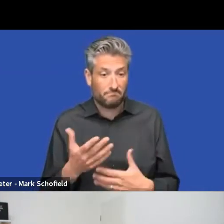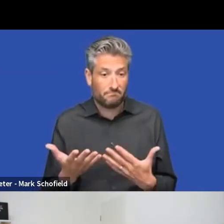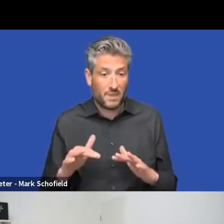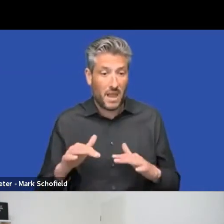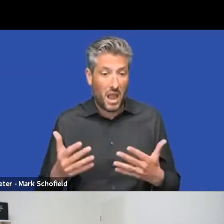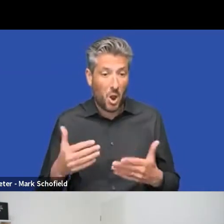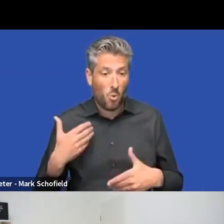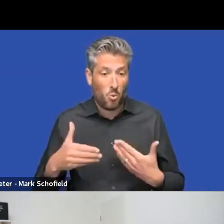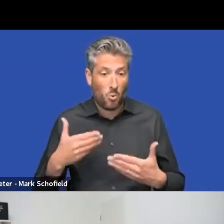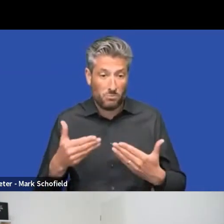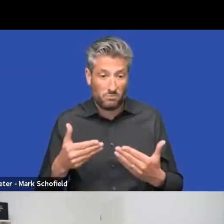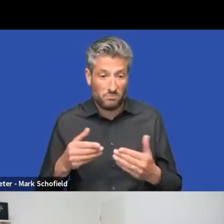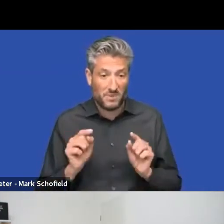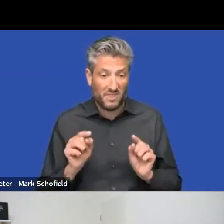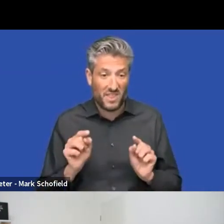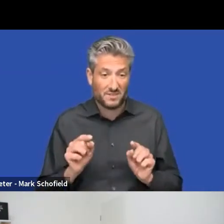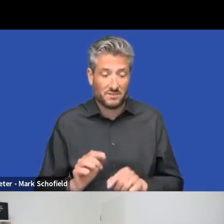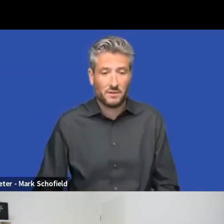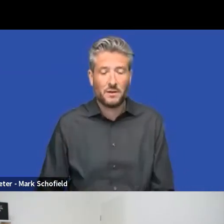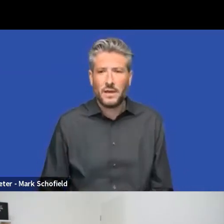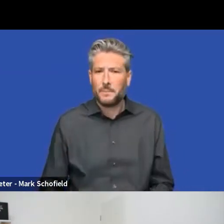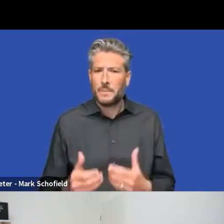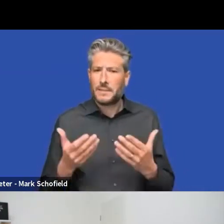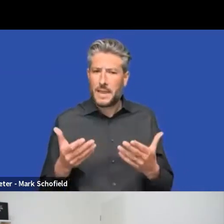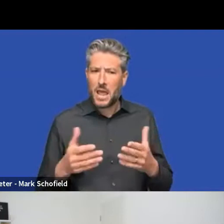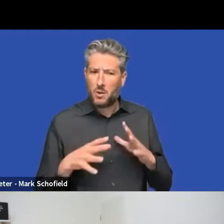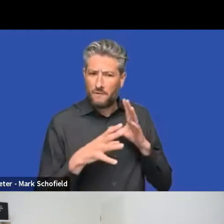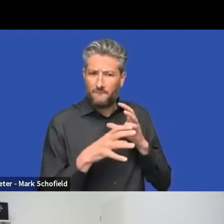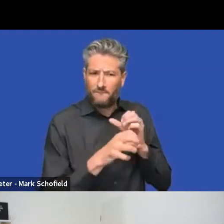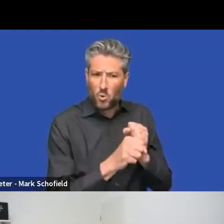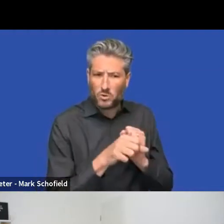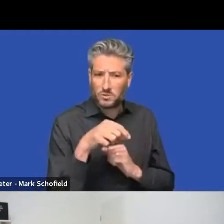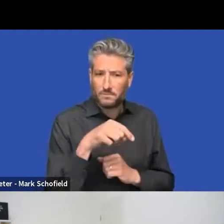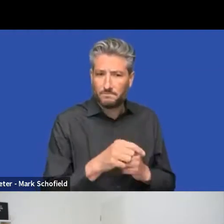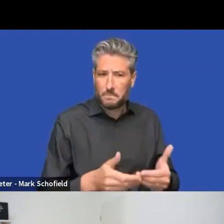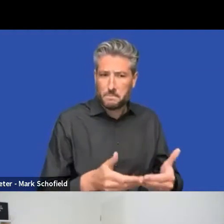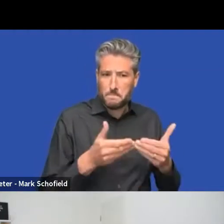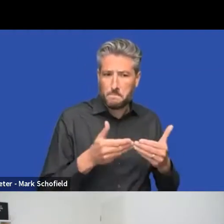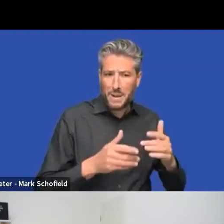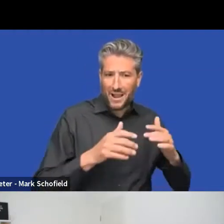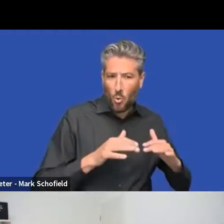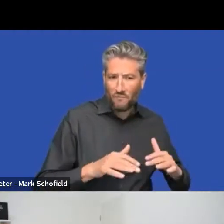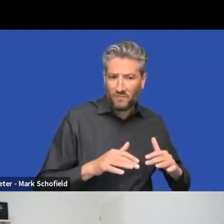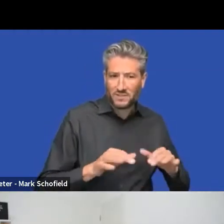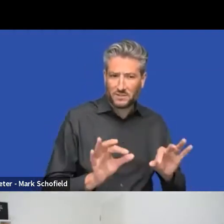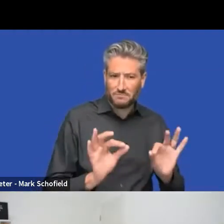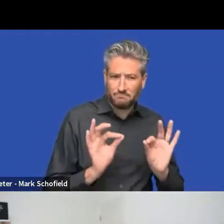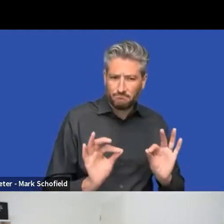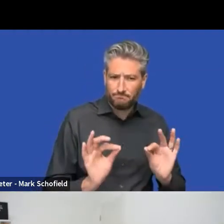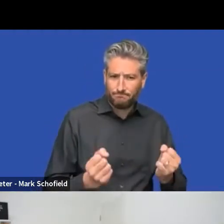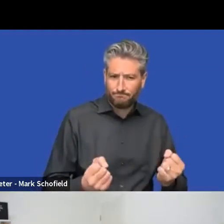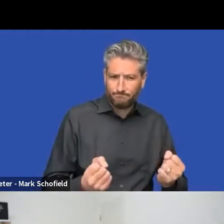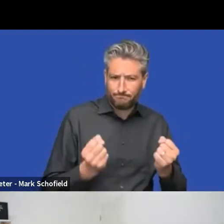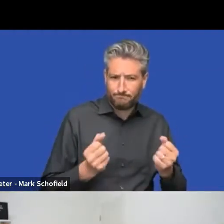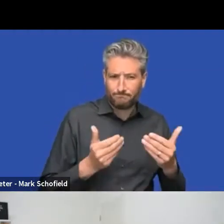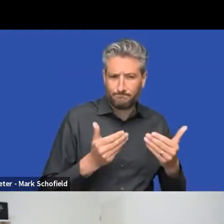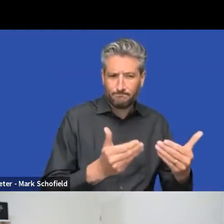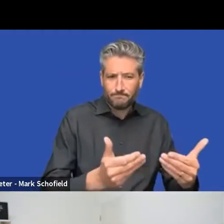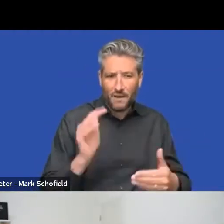focus, uh, on future proofing, the backups. Yeah. Maybe to put it in perspective a little, uh, six